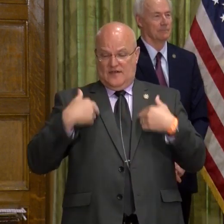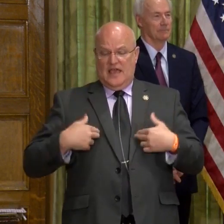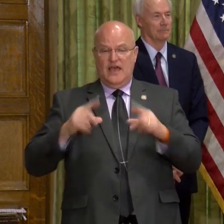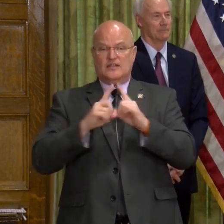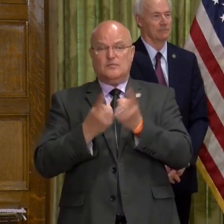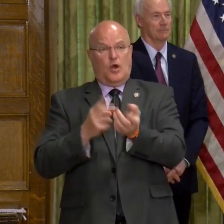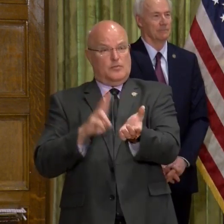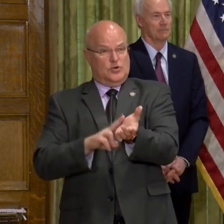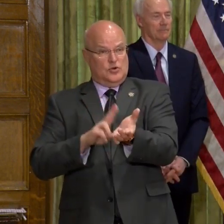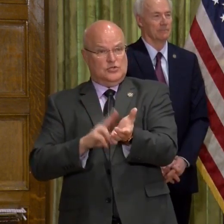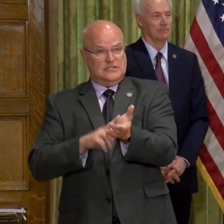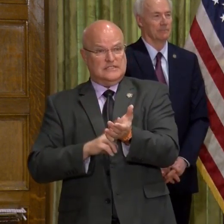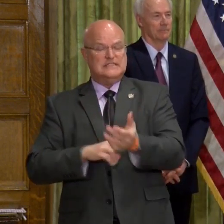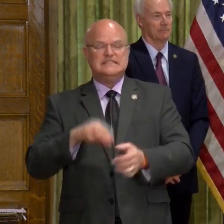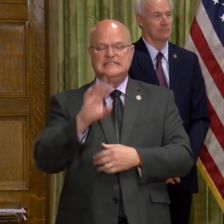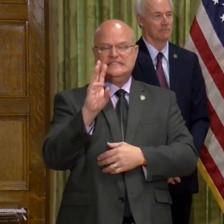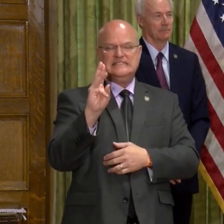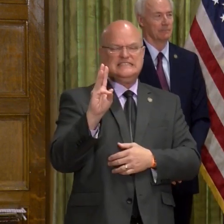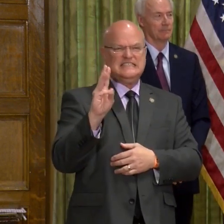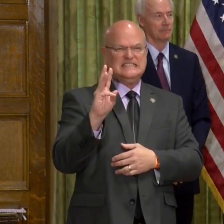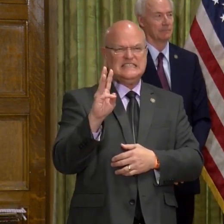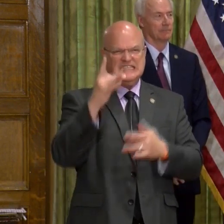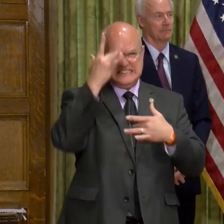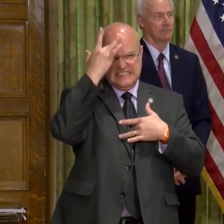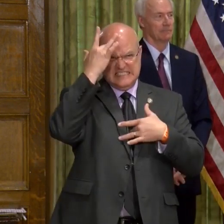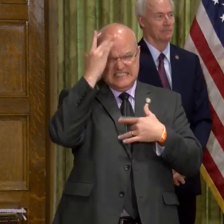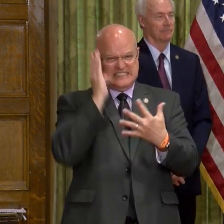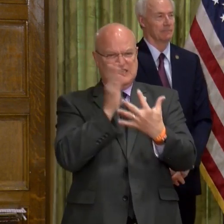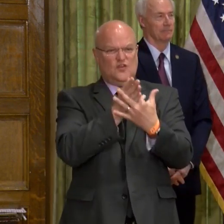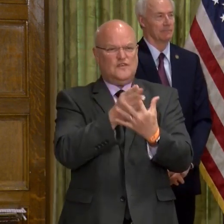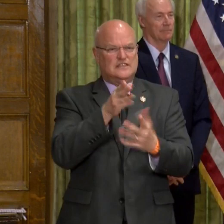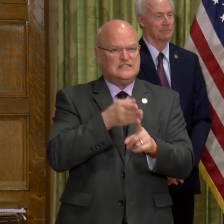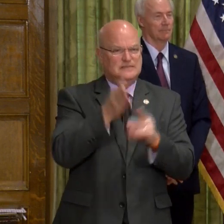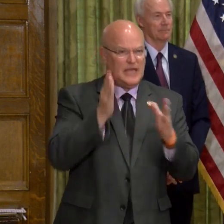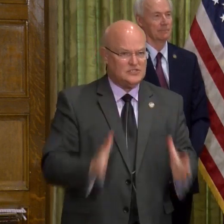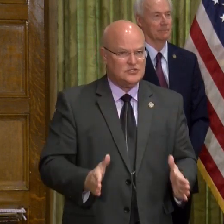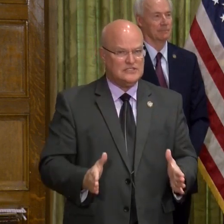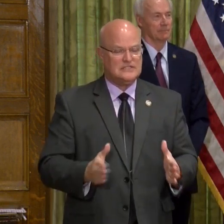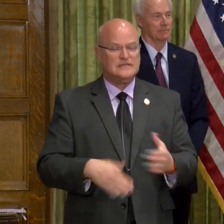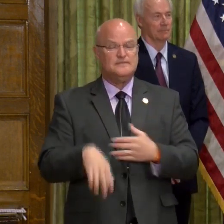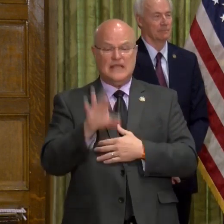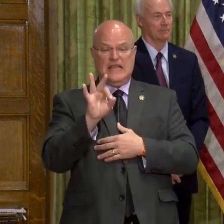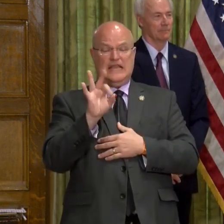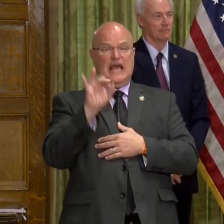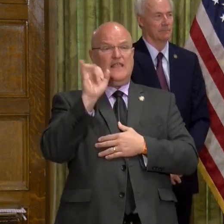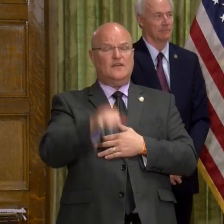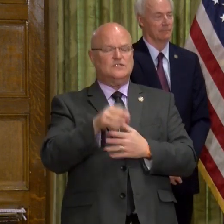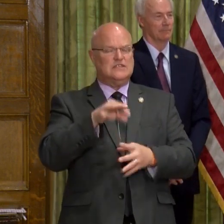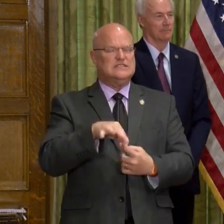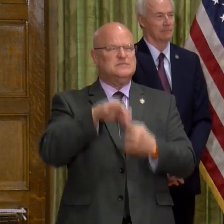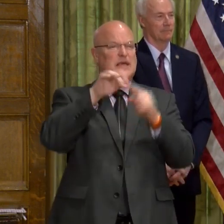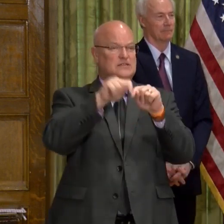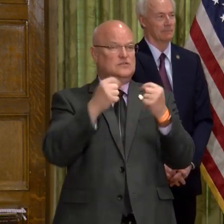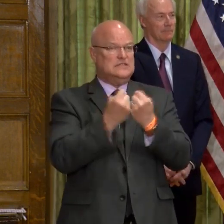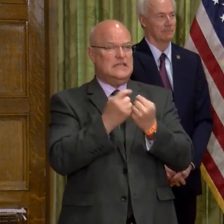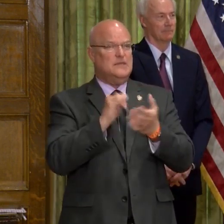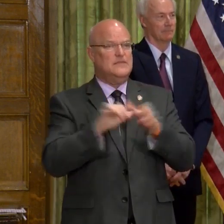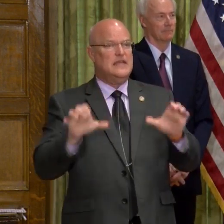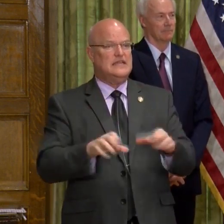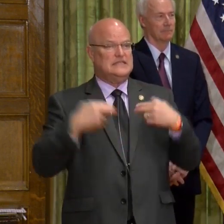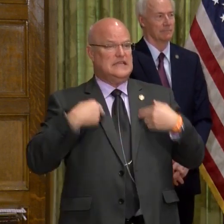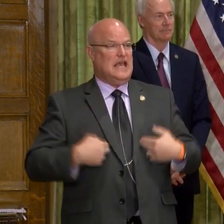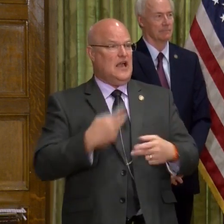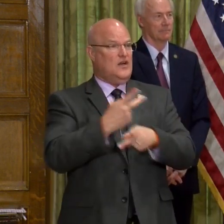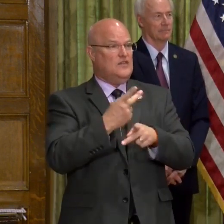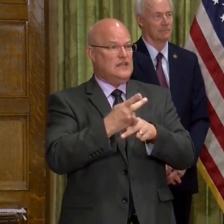department nurses, 16 disease intervention specialists. Nine of them are on a special team that does health